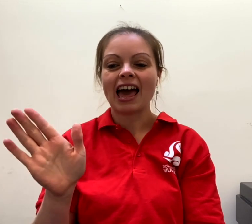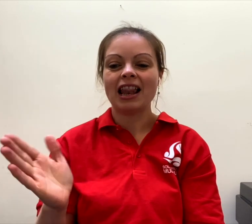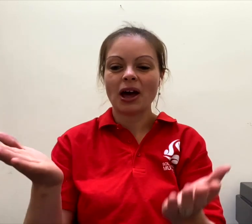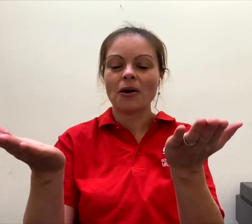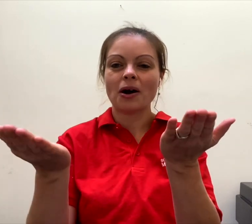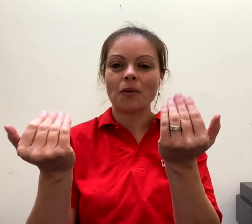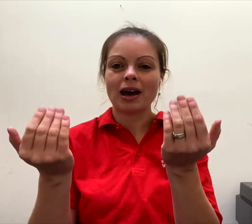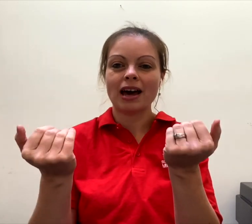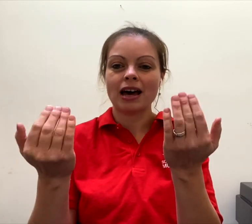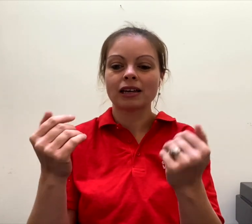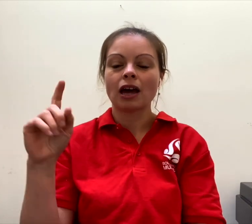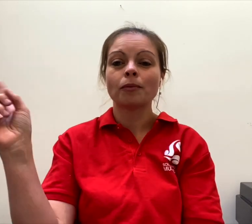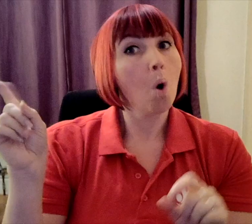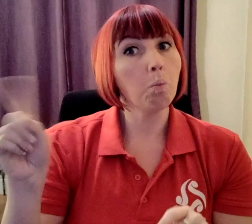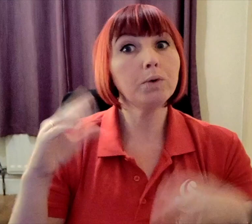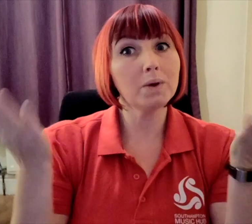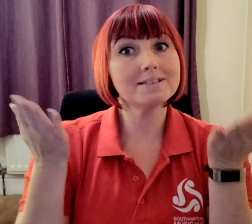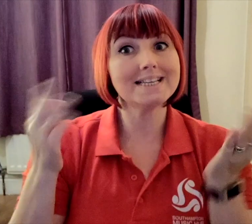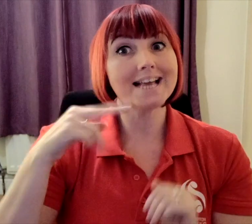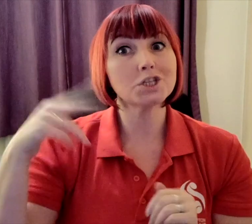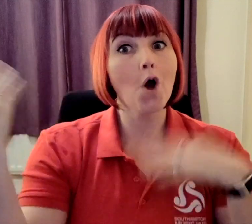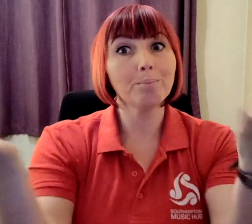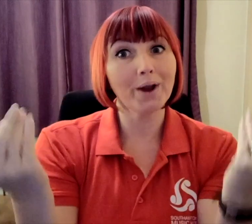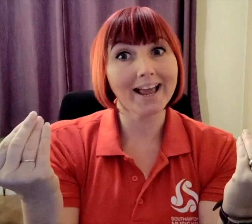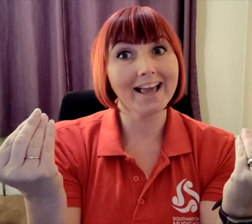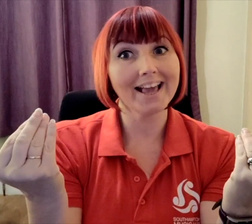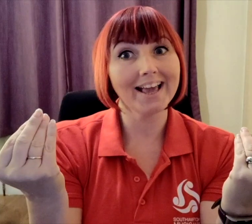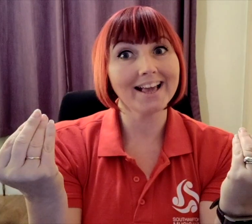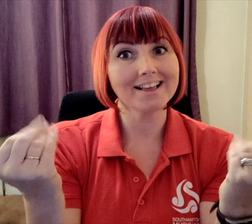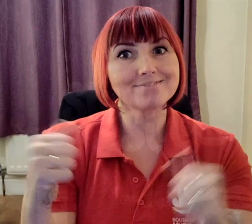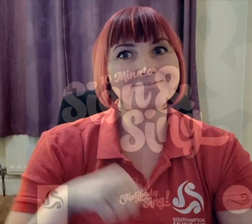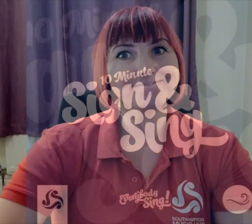Hello and welcome, what will today's spring?